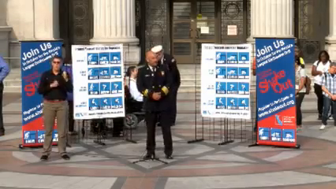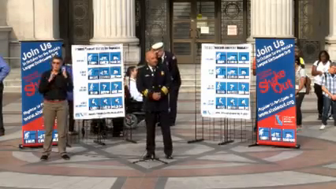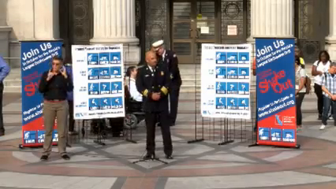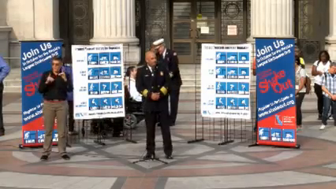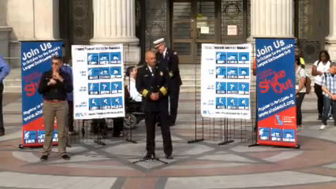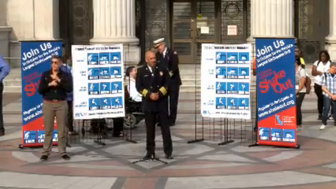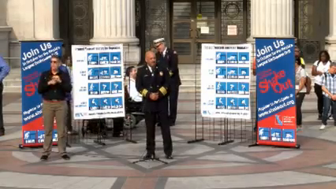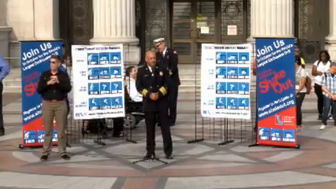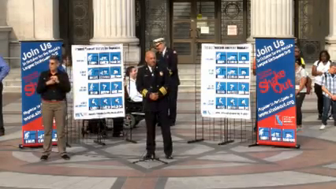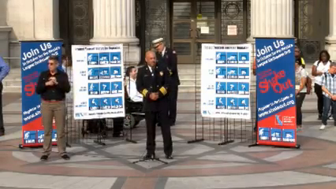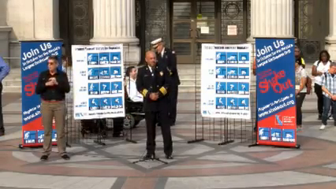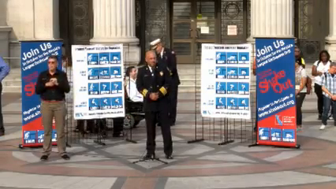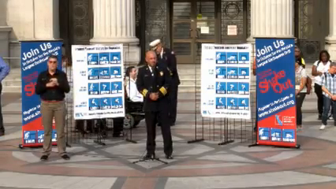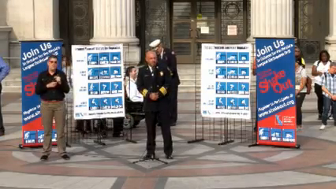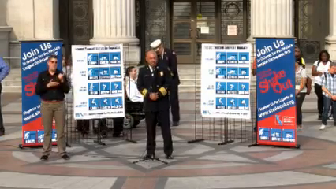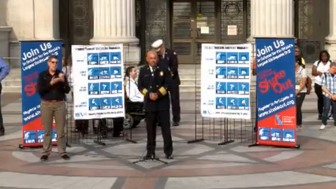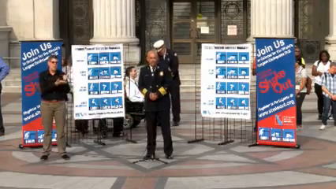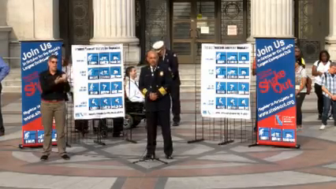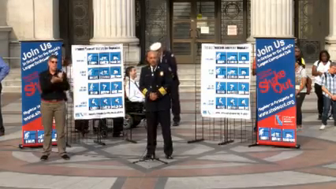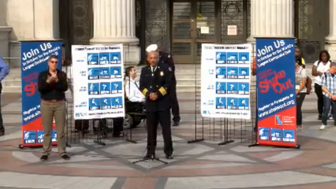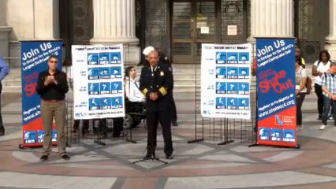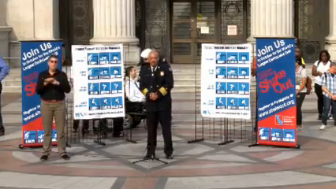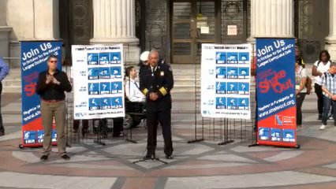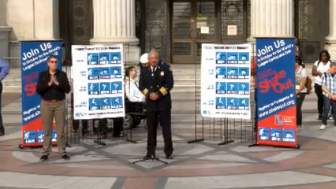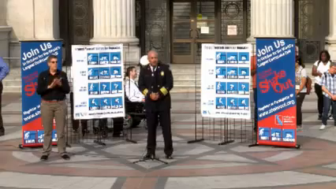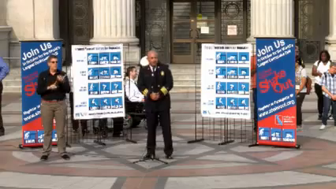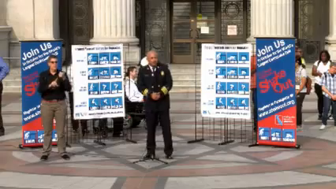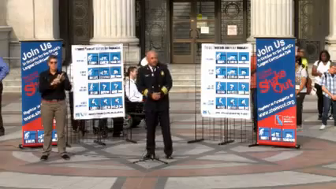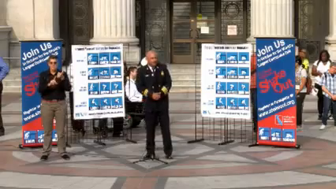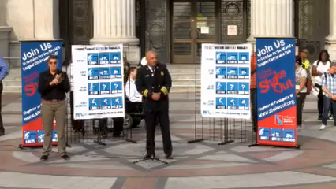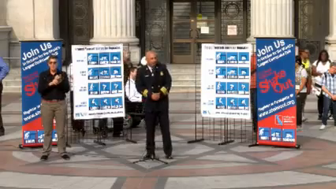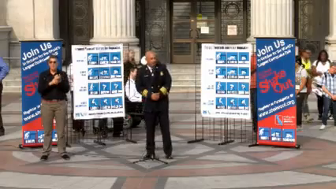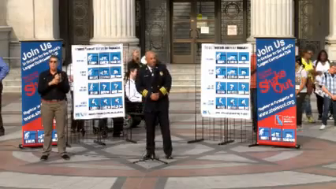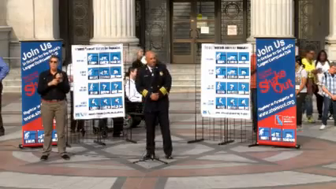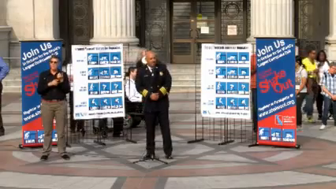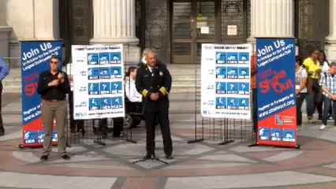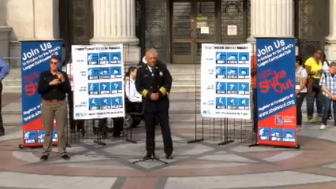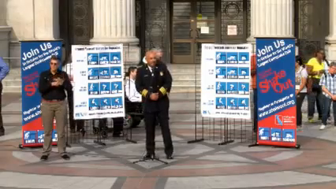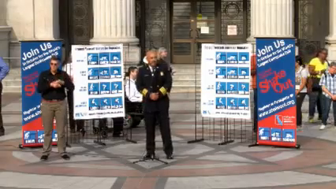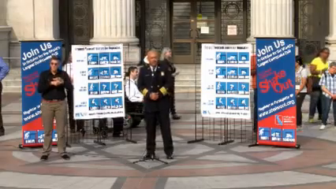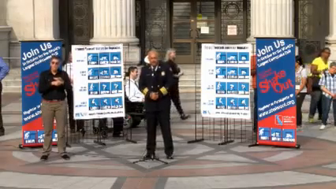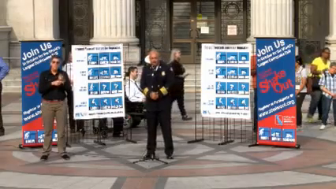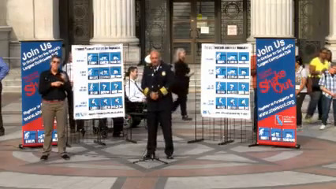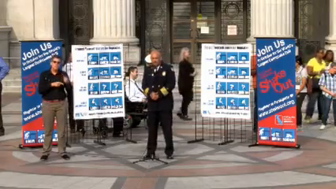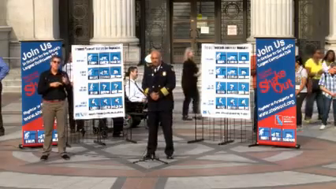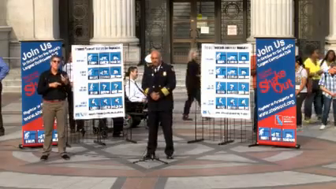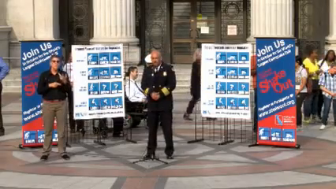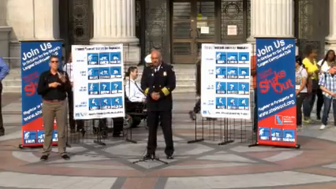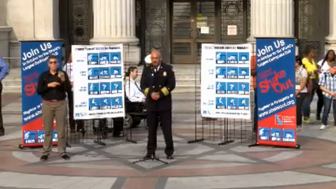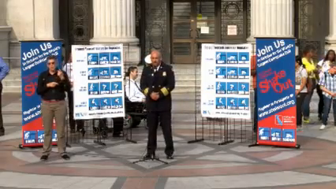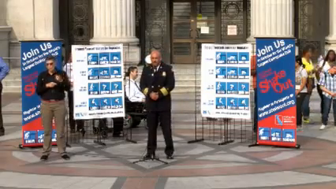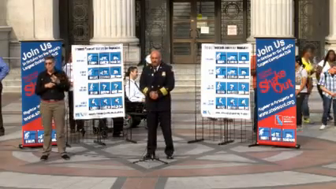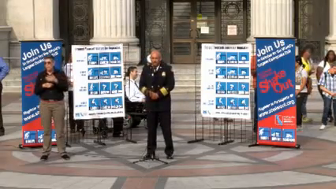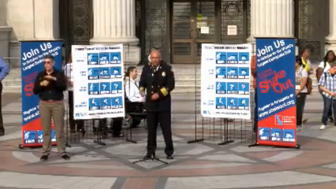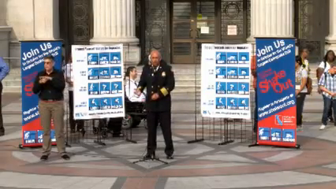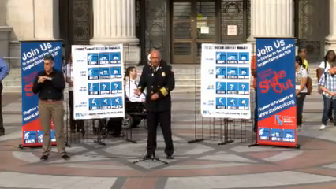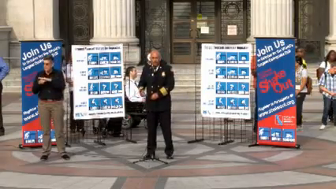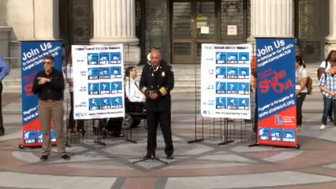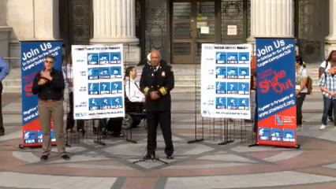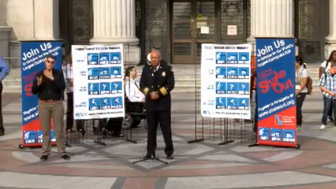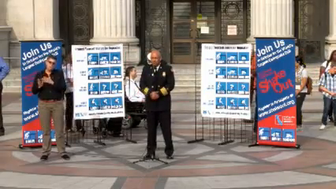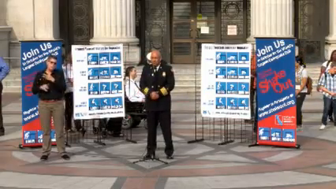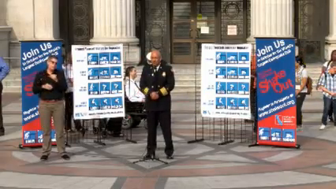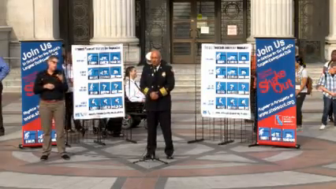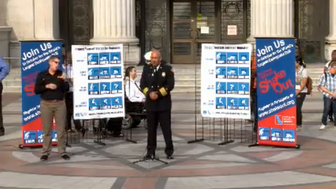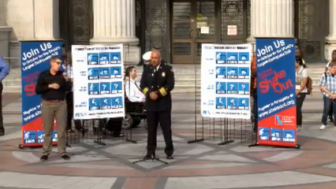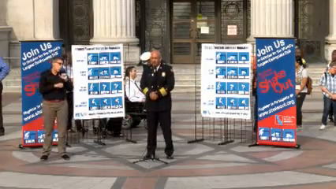helps to provide self-sufficiency for you, your families, your neighbors, and your coworkers,